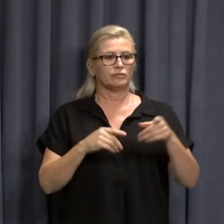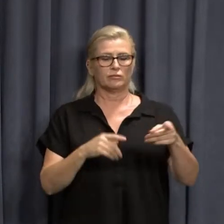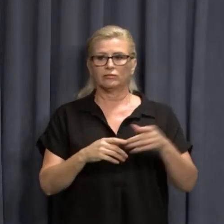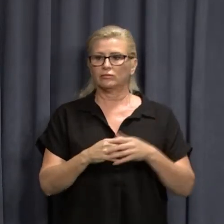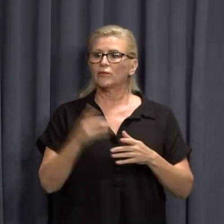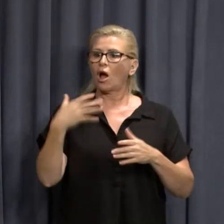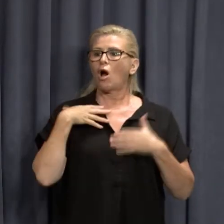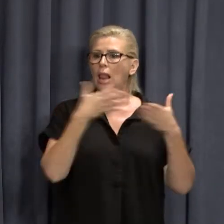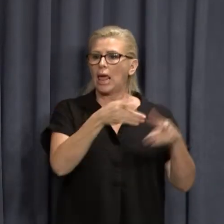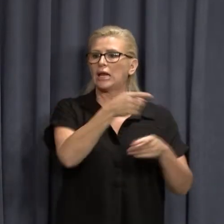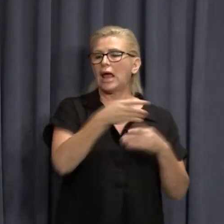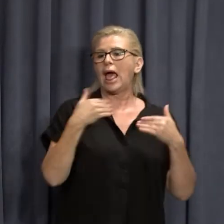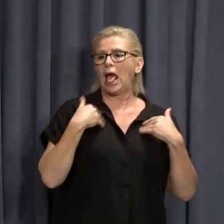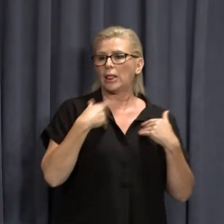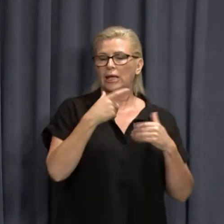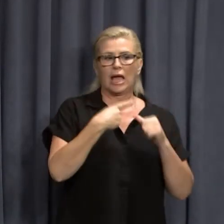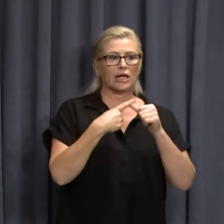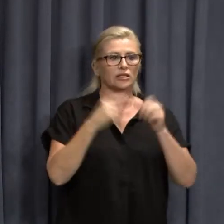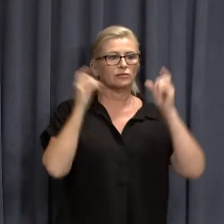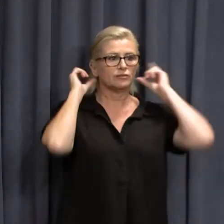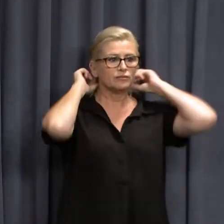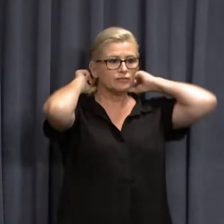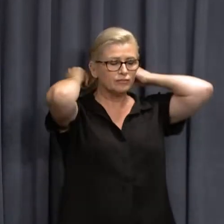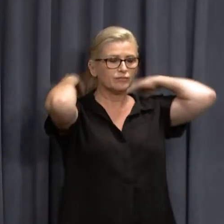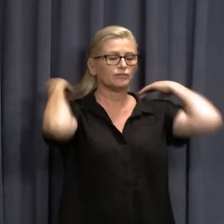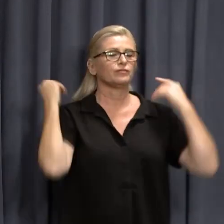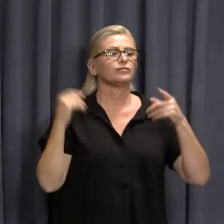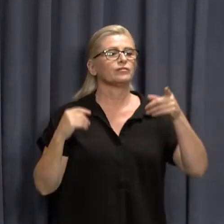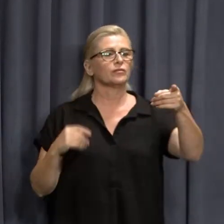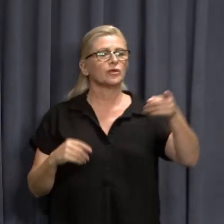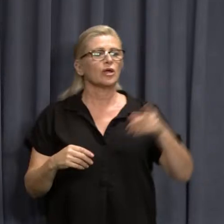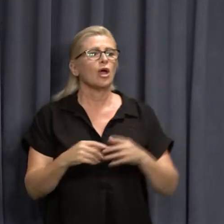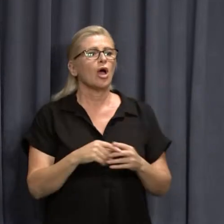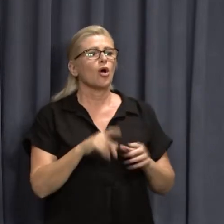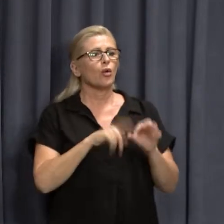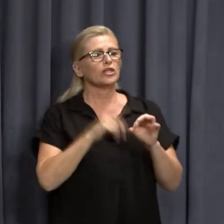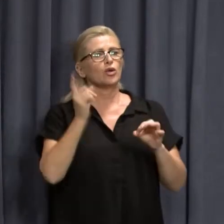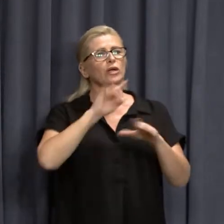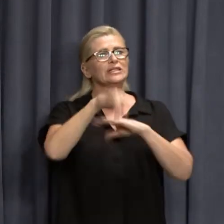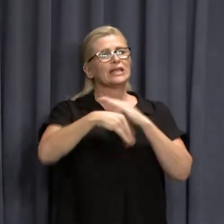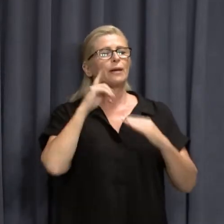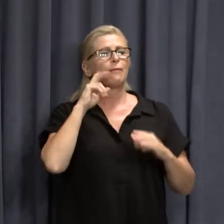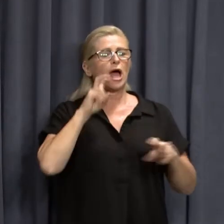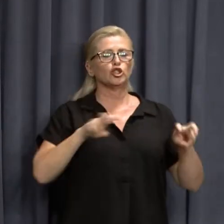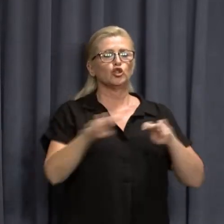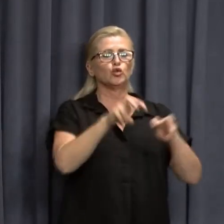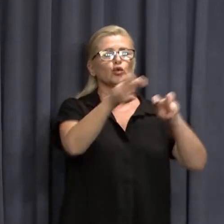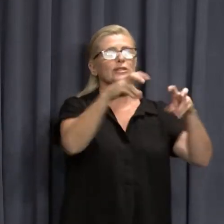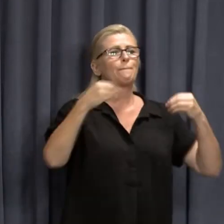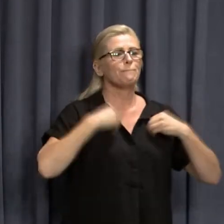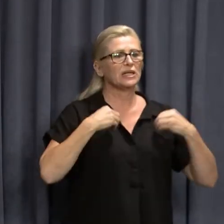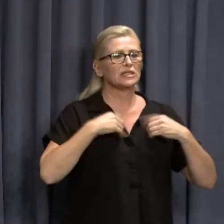I'll let Amber should respond at the end. What do you say to the tourism industry and the events industry who are saying today that you've just